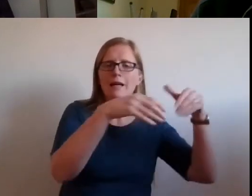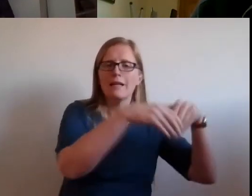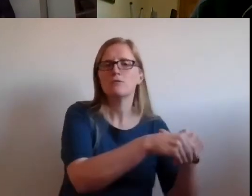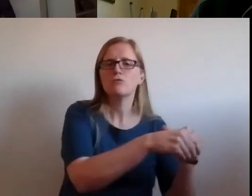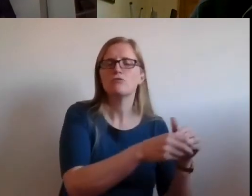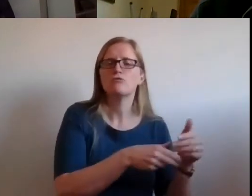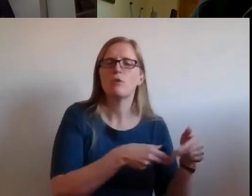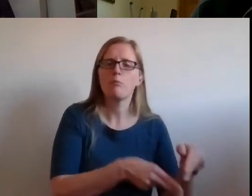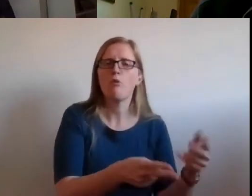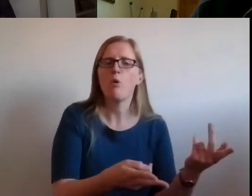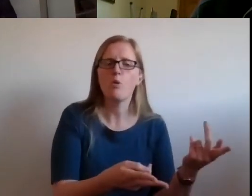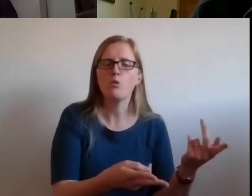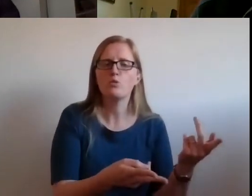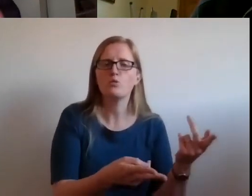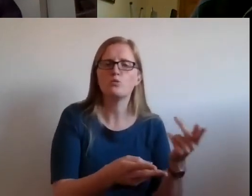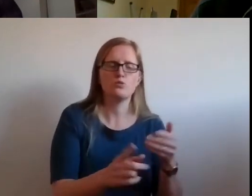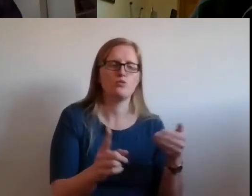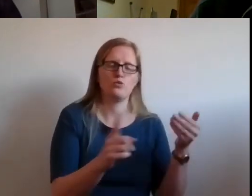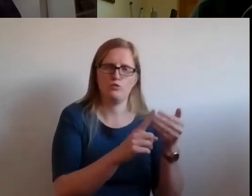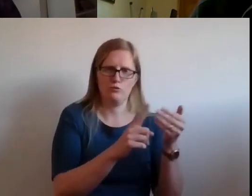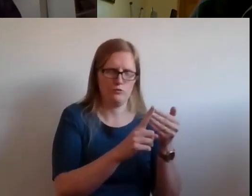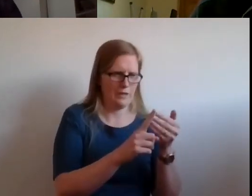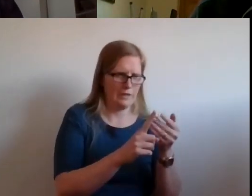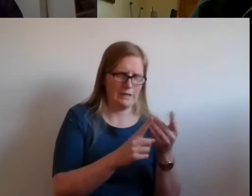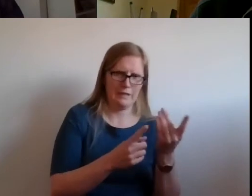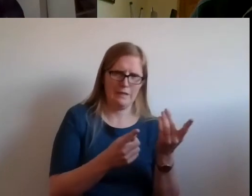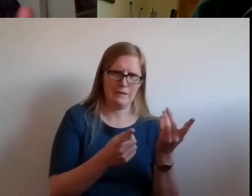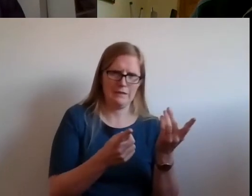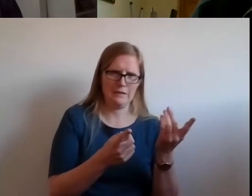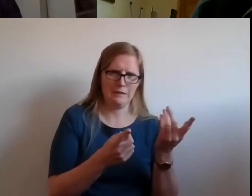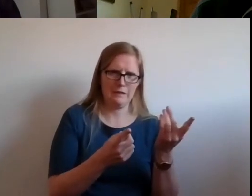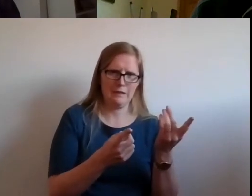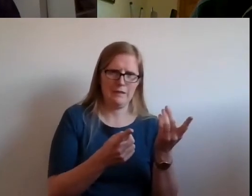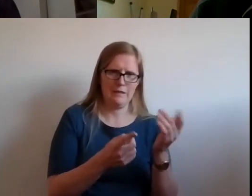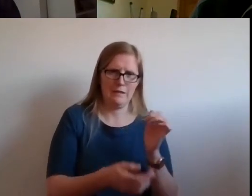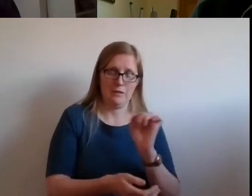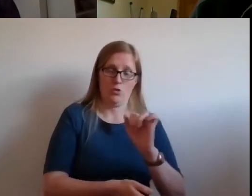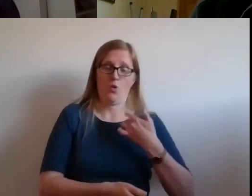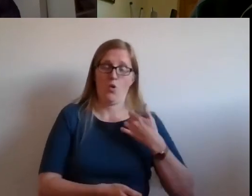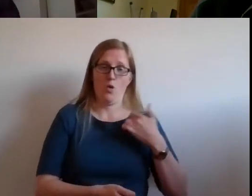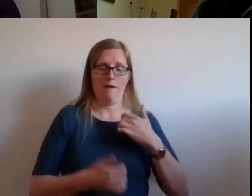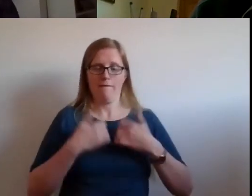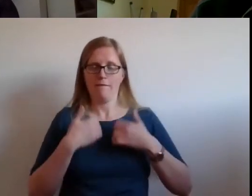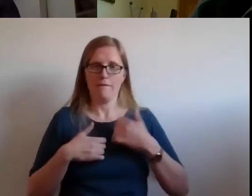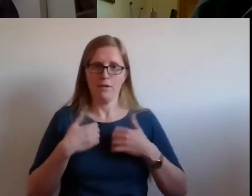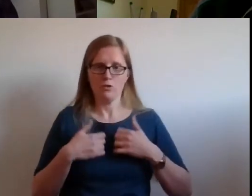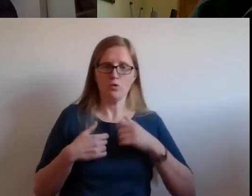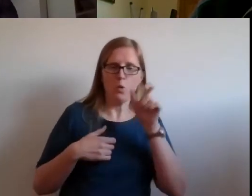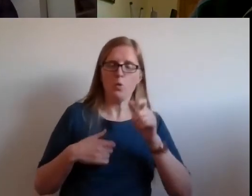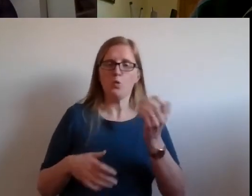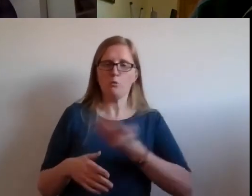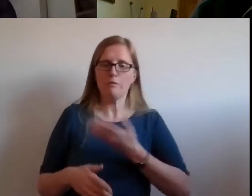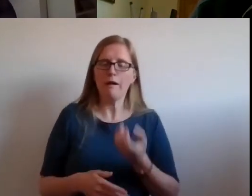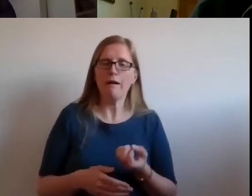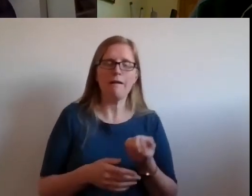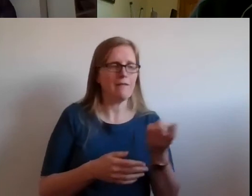different dimensions and factors and determinants of your ability to enjoy human rights, and they're all interdependent and